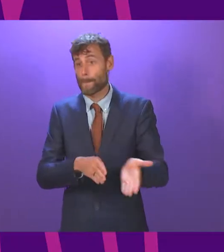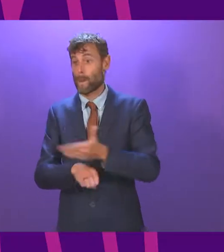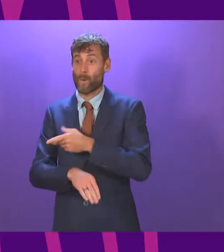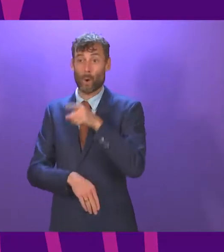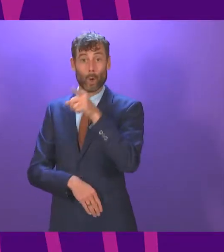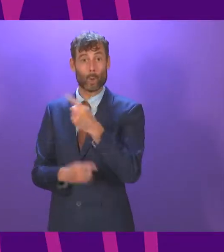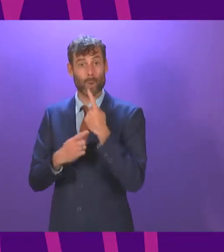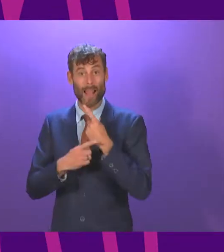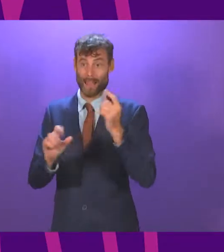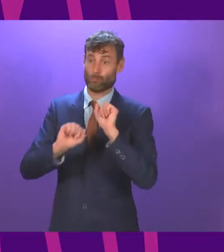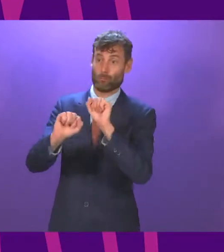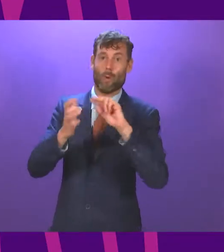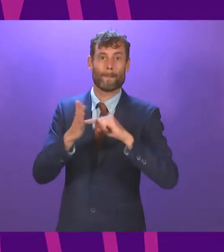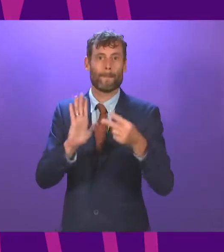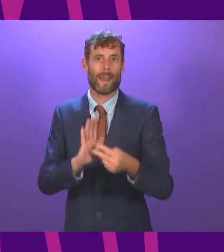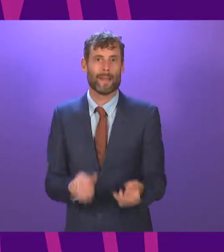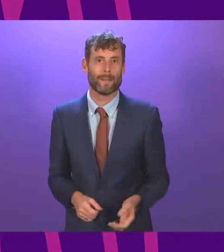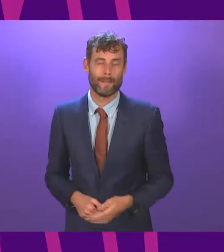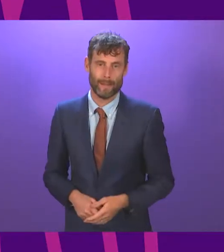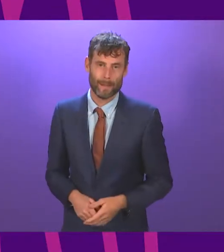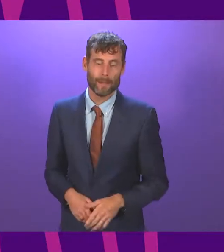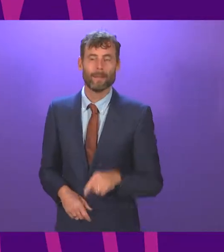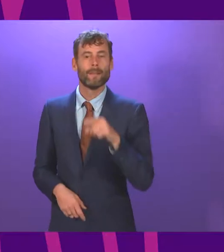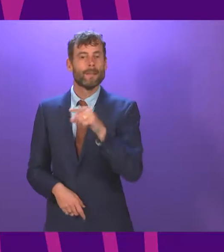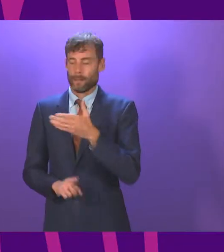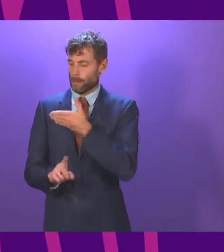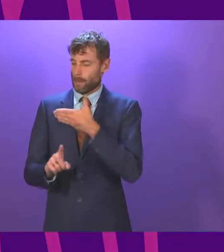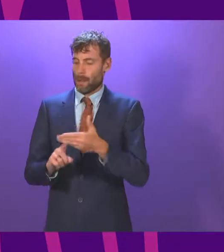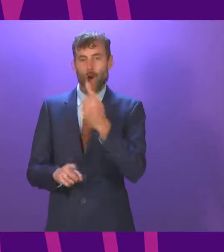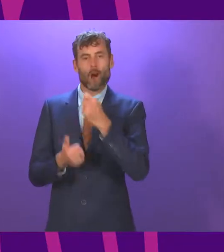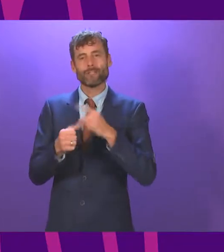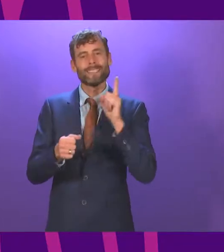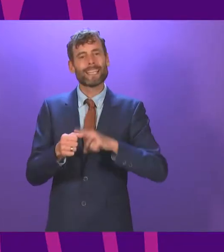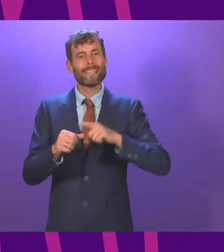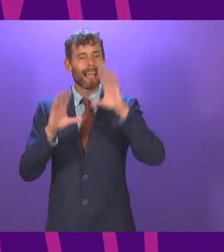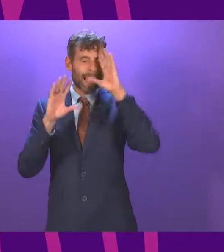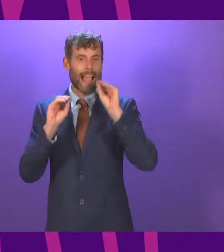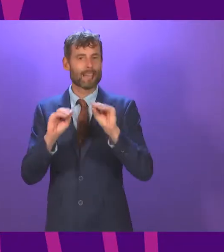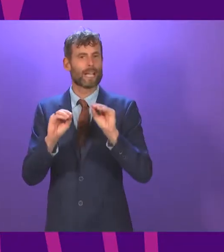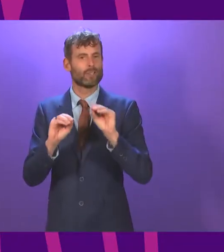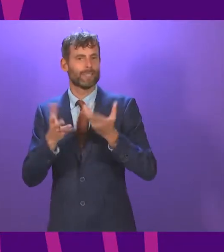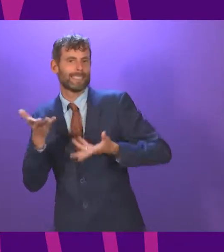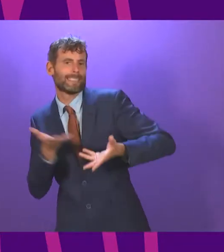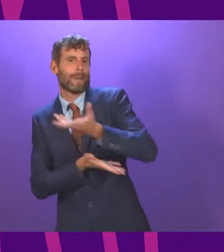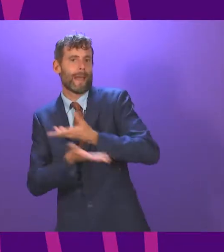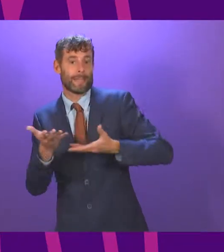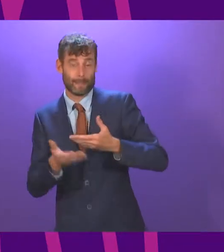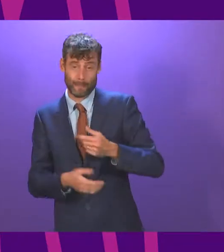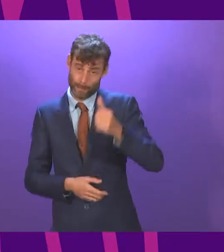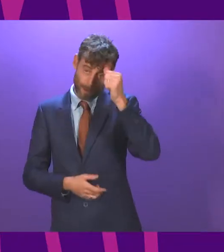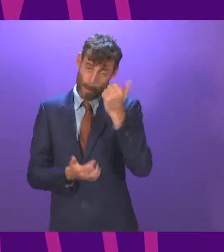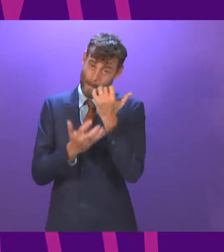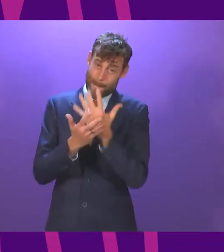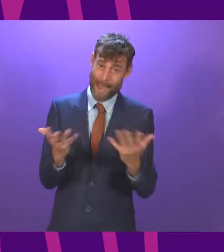As I said after the election during the 100 days education debate, where are the serious plans for catch up after an average of